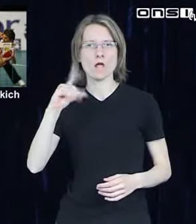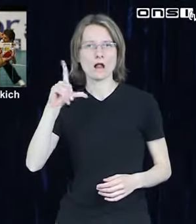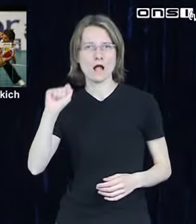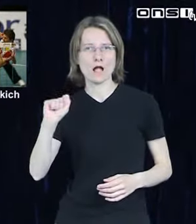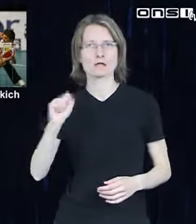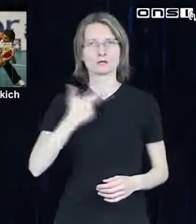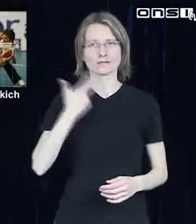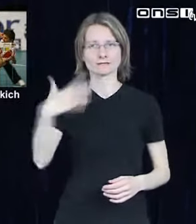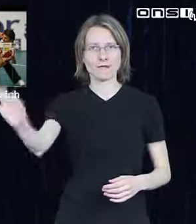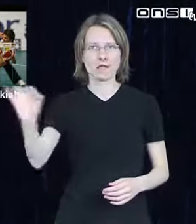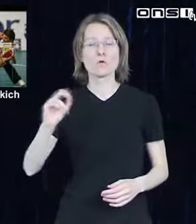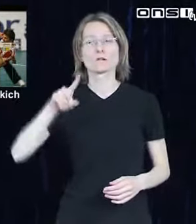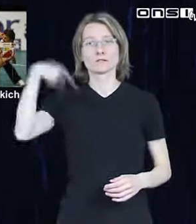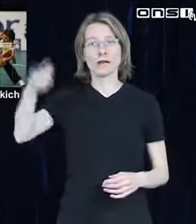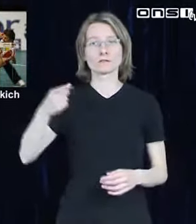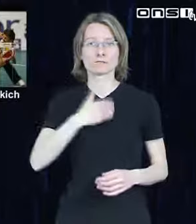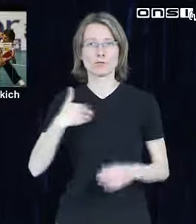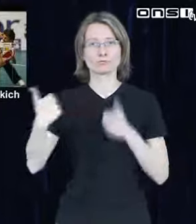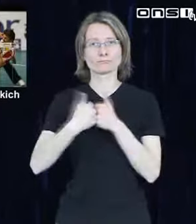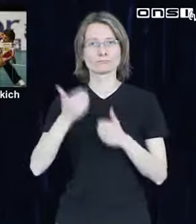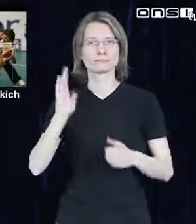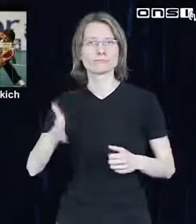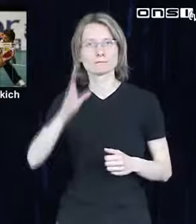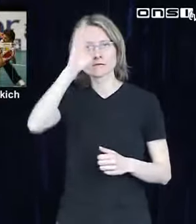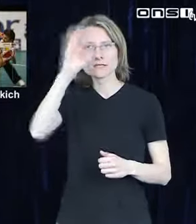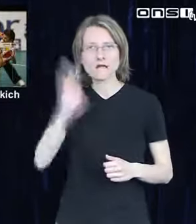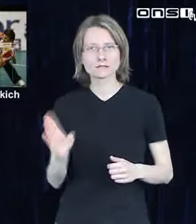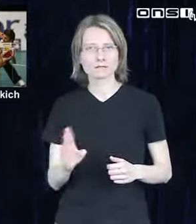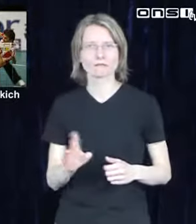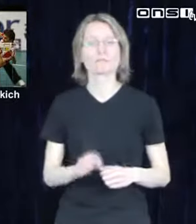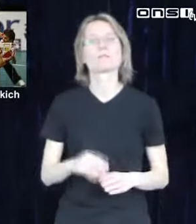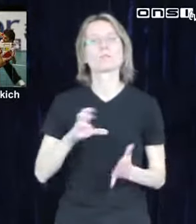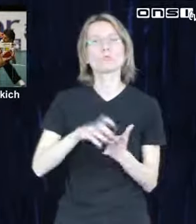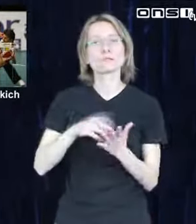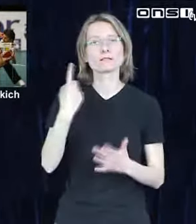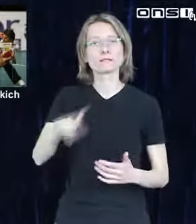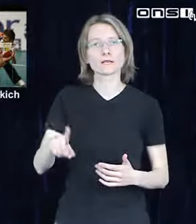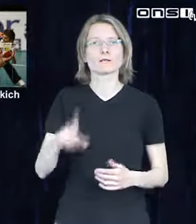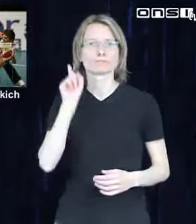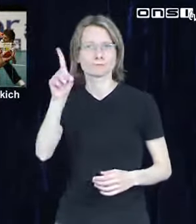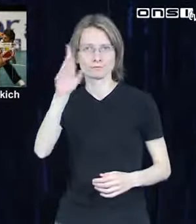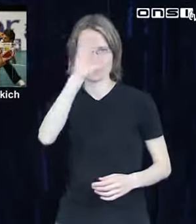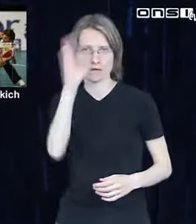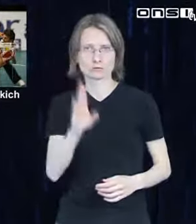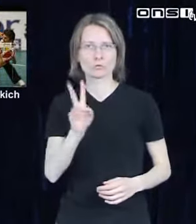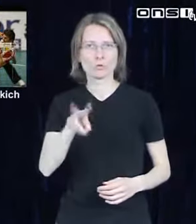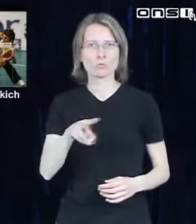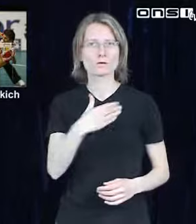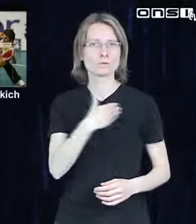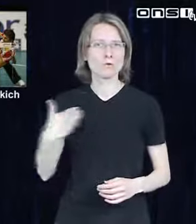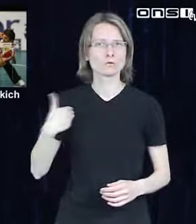If you got a gun, better jump about your speculation If you got an allegation in the sun, on the news If you got a dog, boo, black, black, black men,